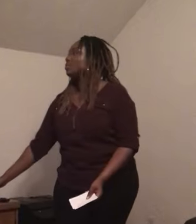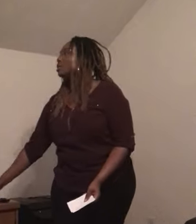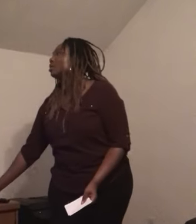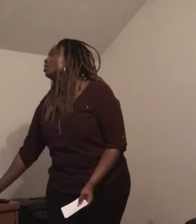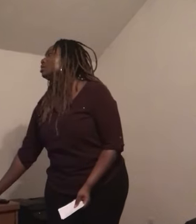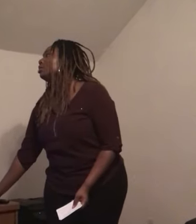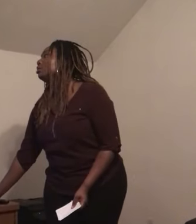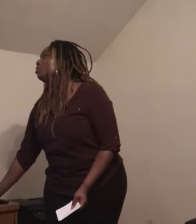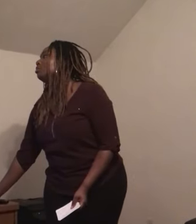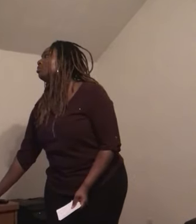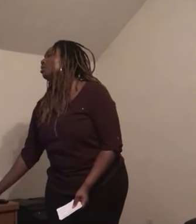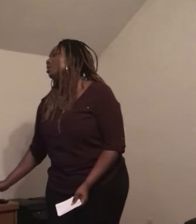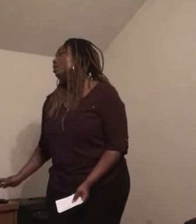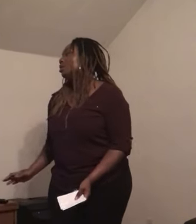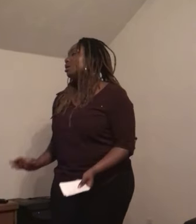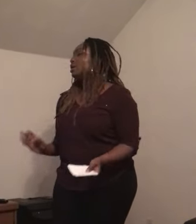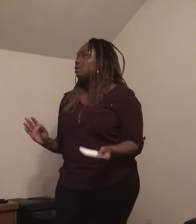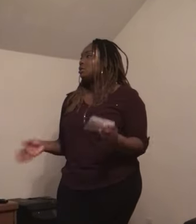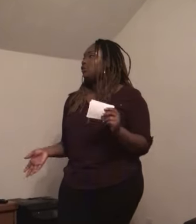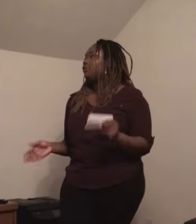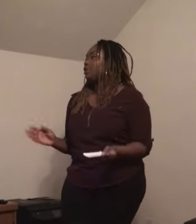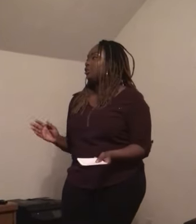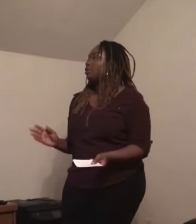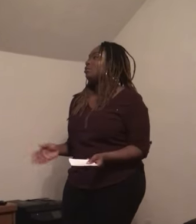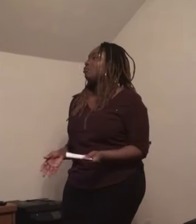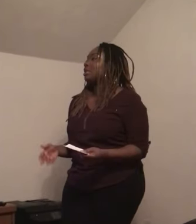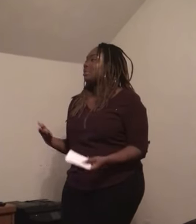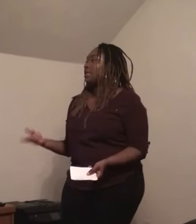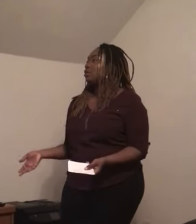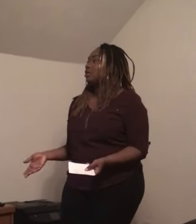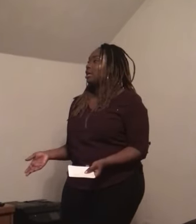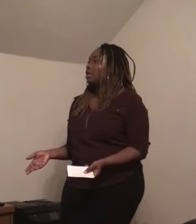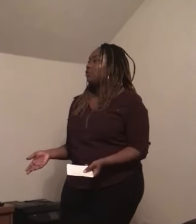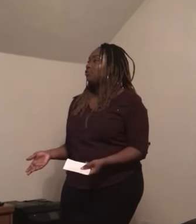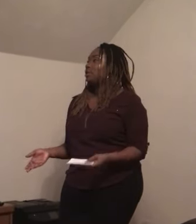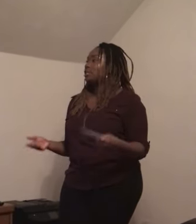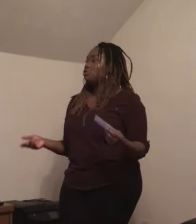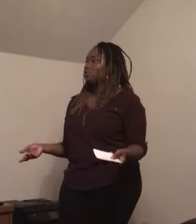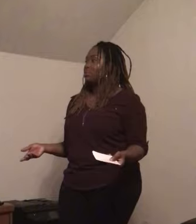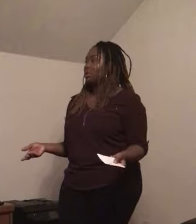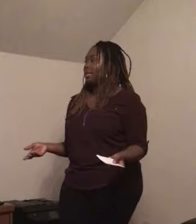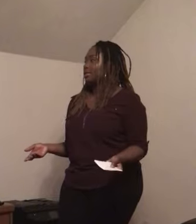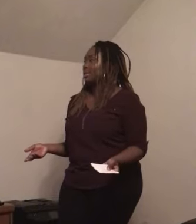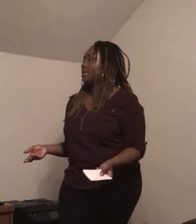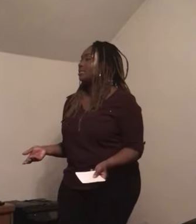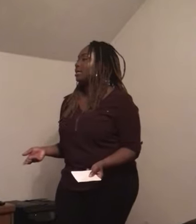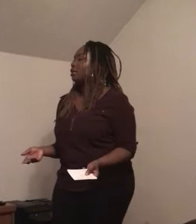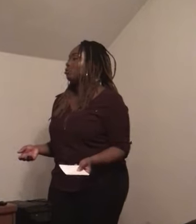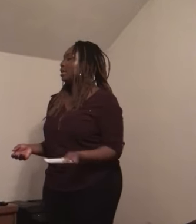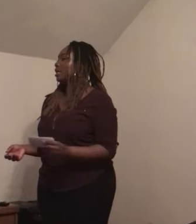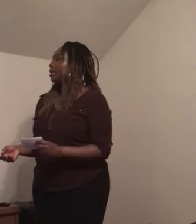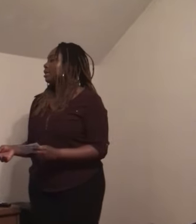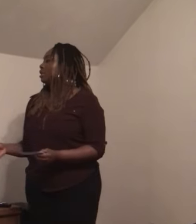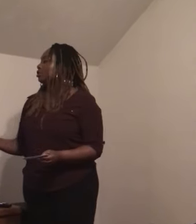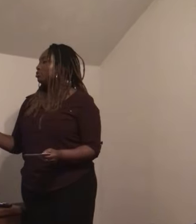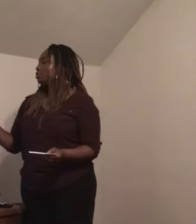So, a look further on what it may look like for total communication. Like I said, you may use